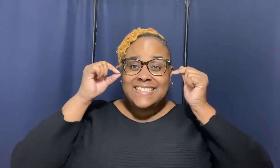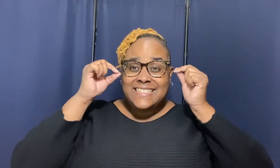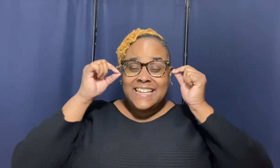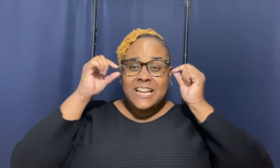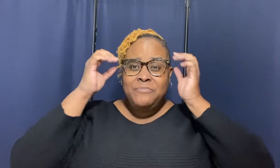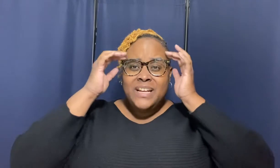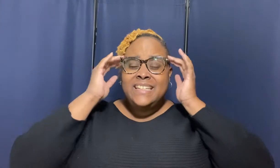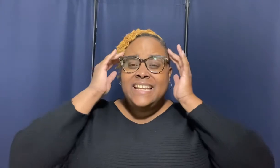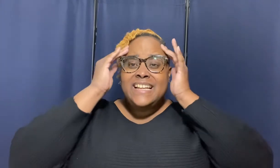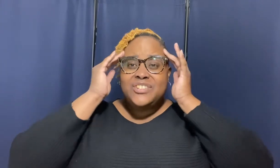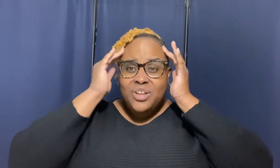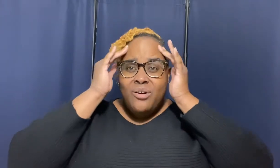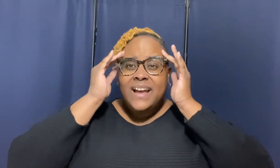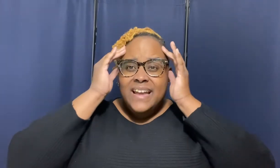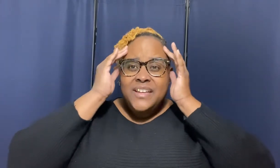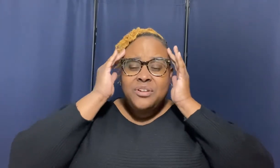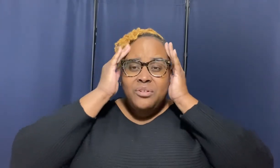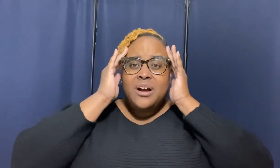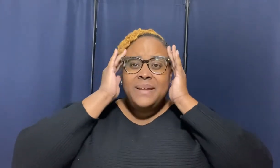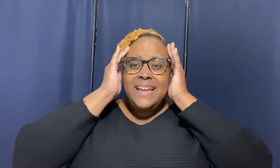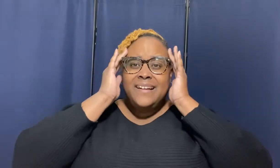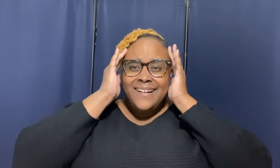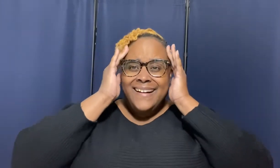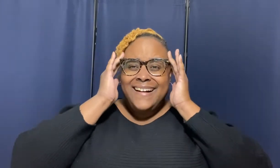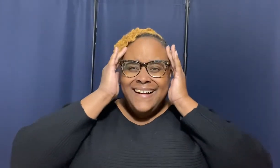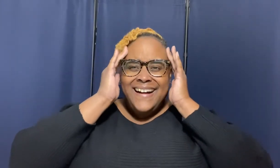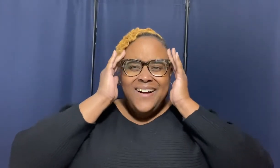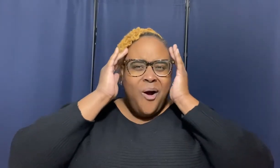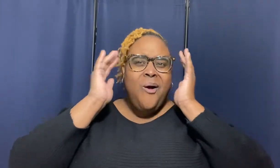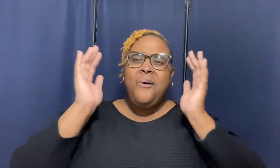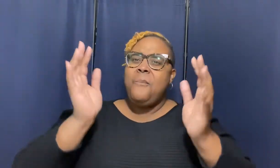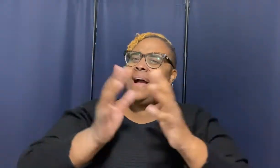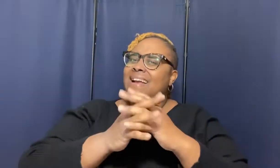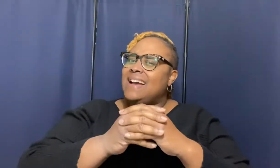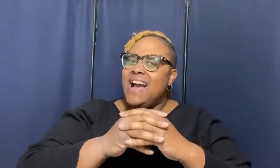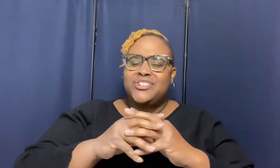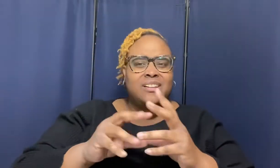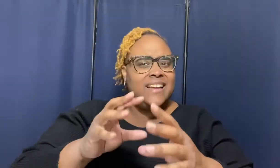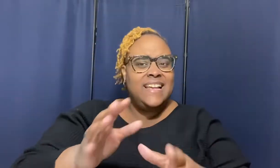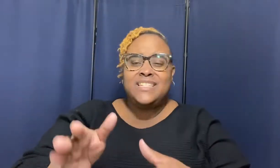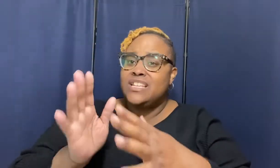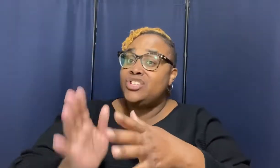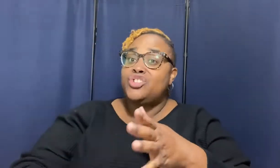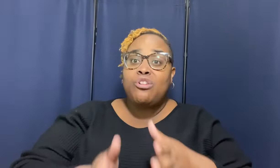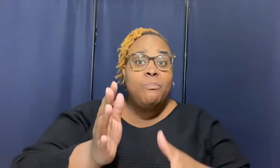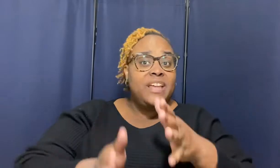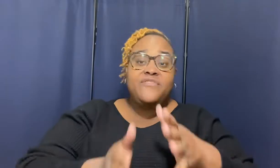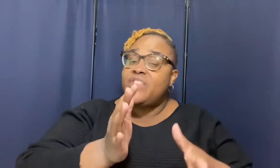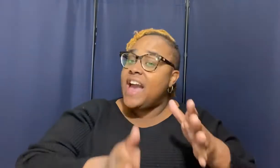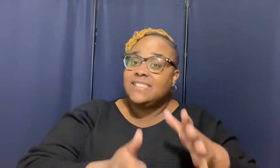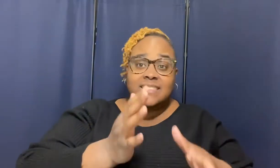see it then it can start you know coming here oh my gosh it's it's so many factors